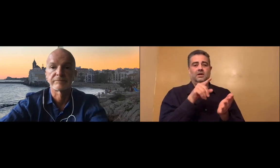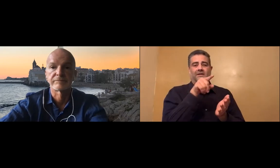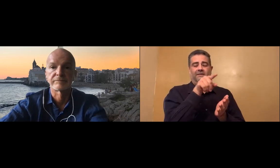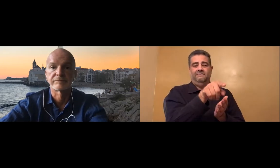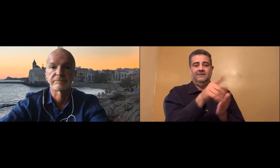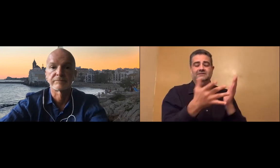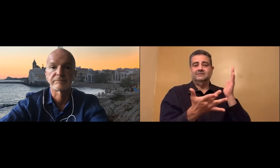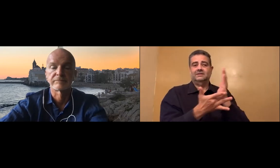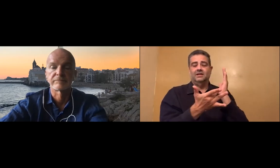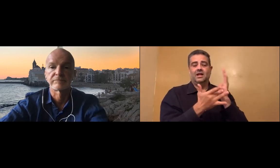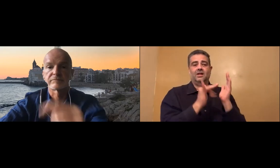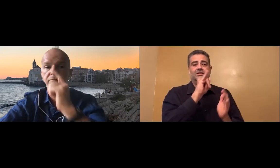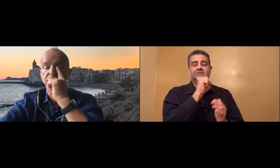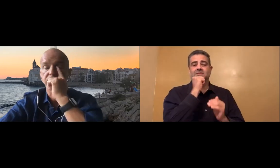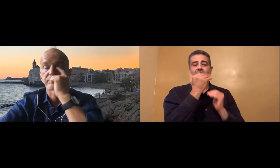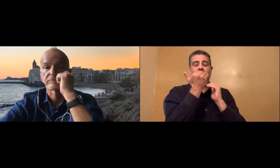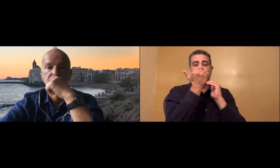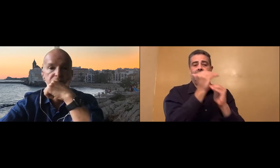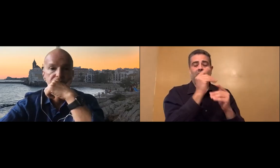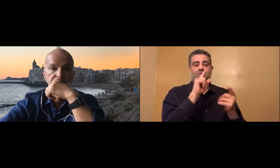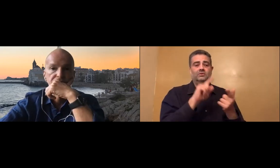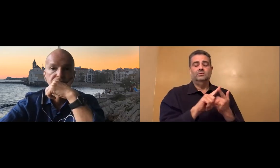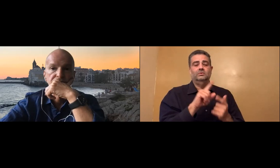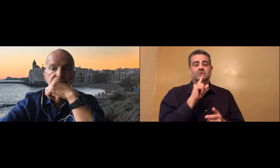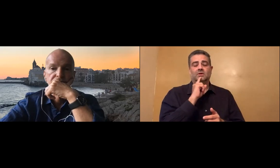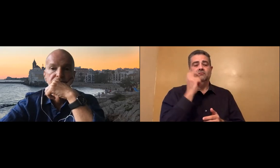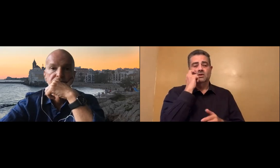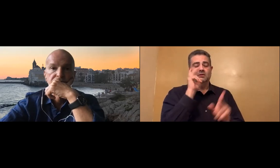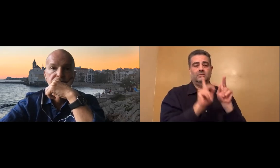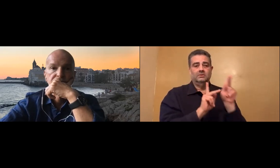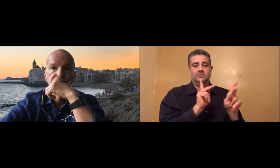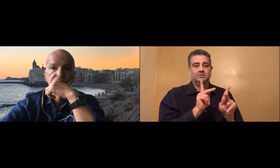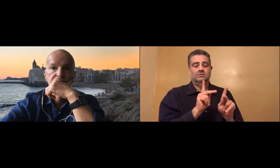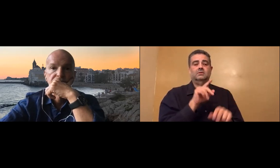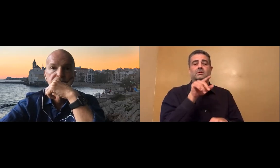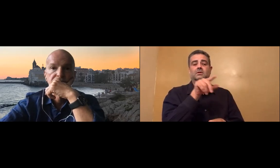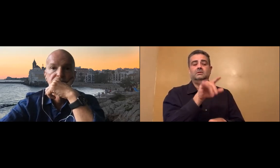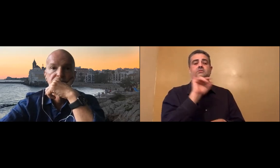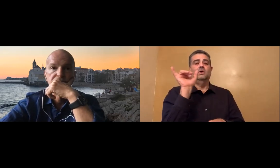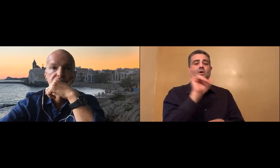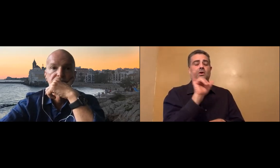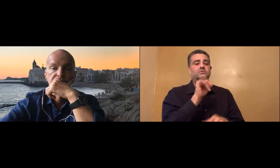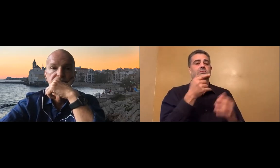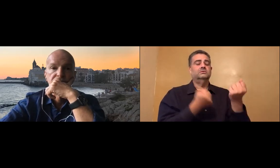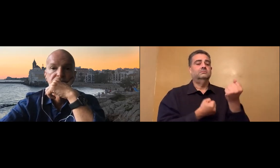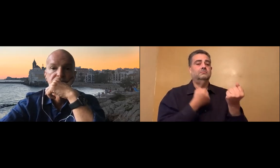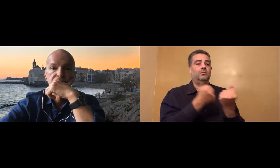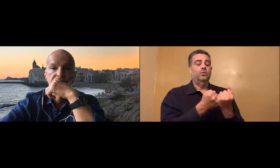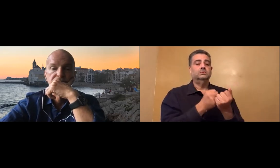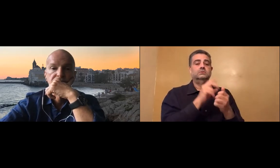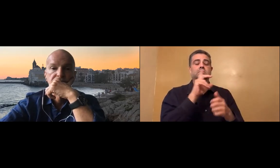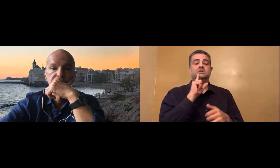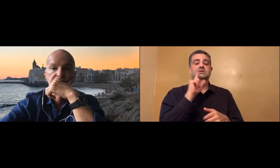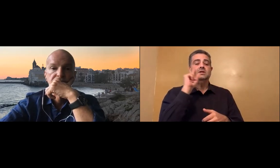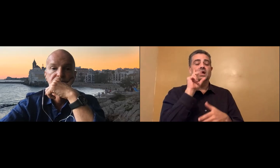in that this technology is not limited to the use by deaf